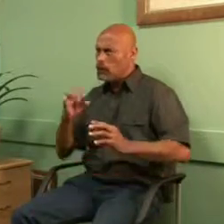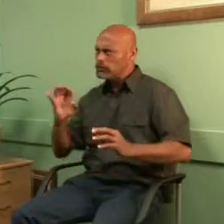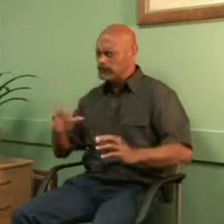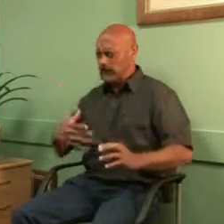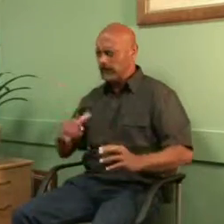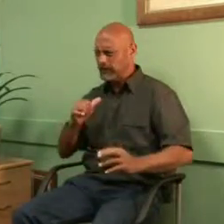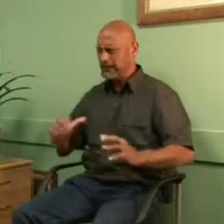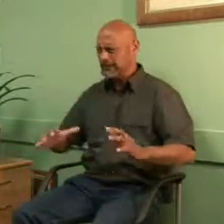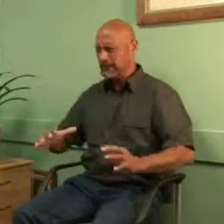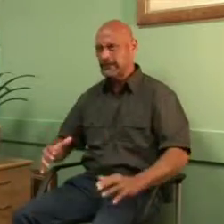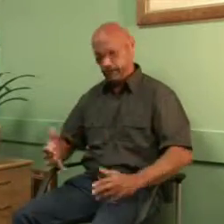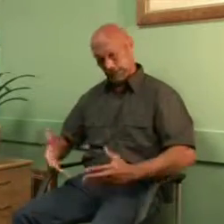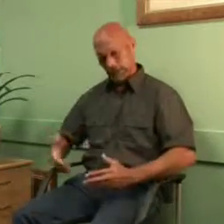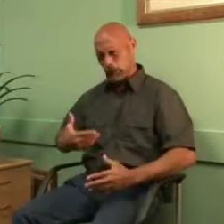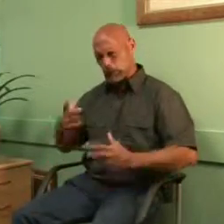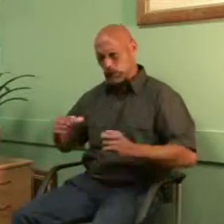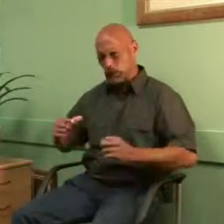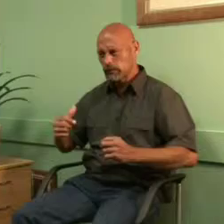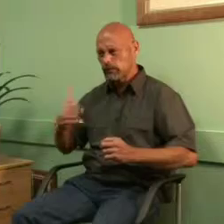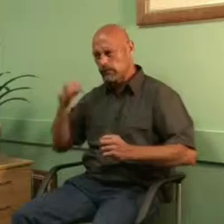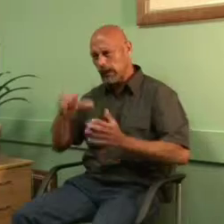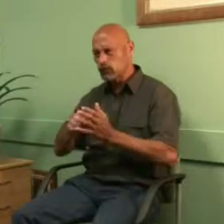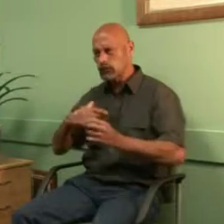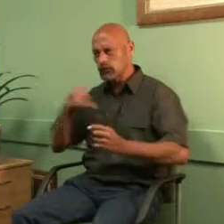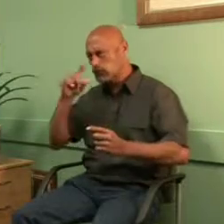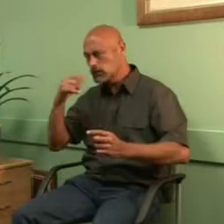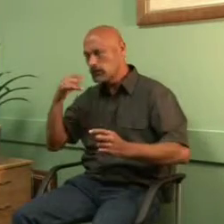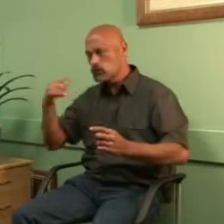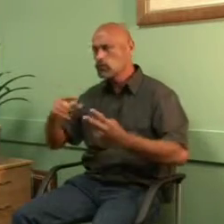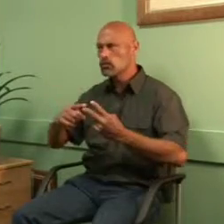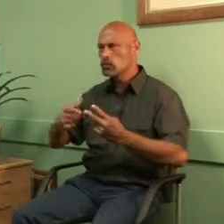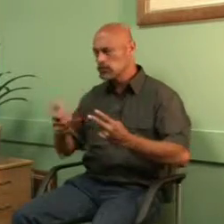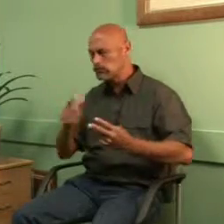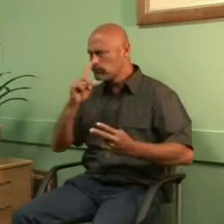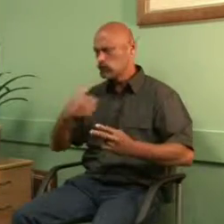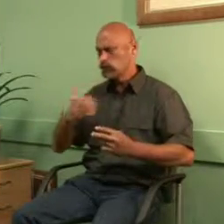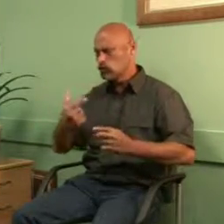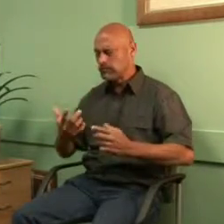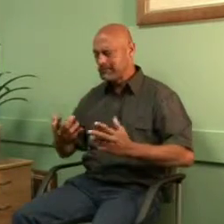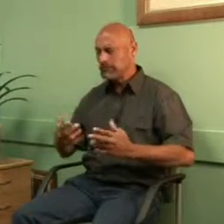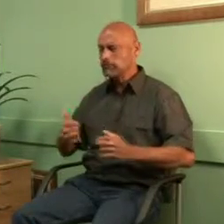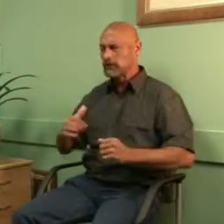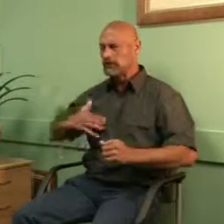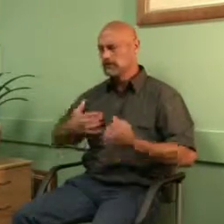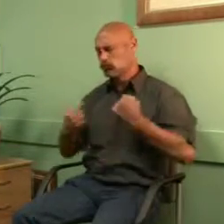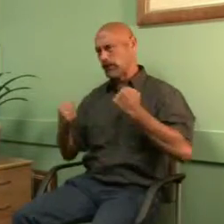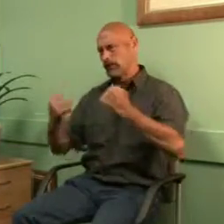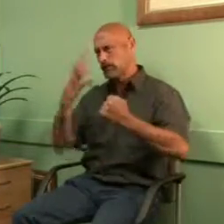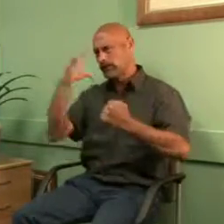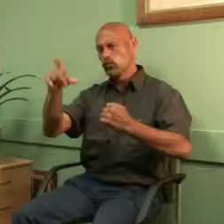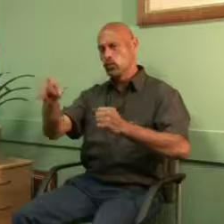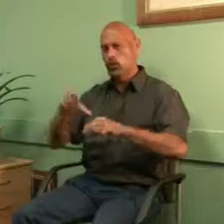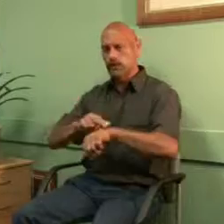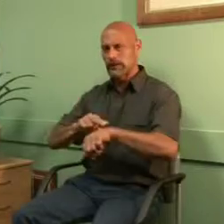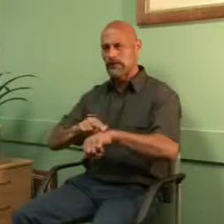out. It just doesn't feel like I'm 100% at the moment. It just feels quite bad. mean being deaf I can't use the telephone, can't text very well as well.